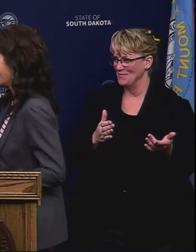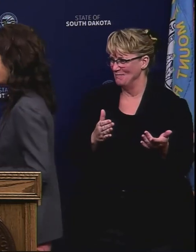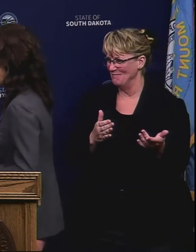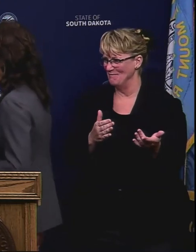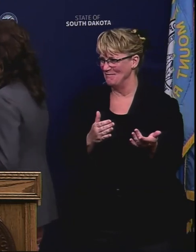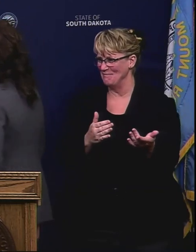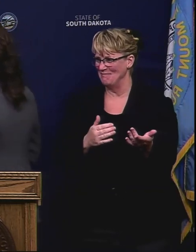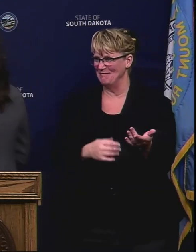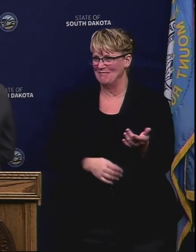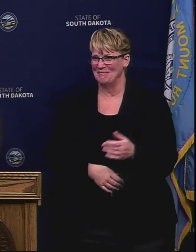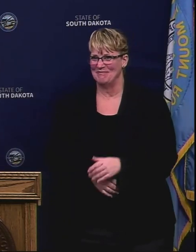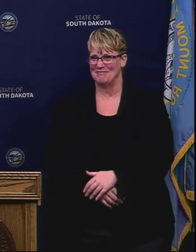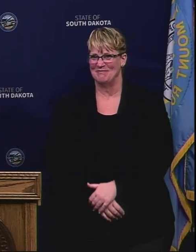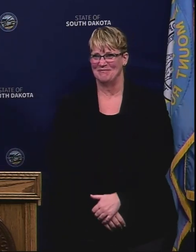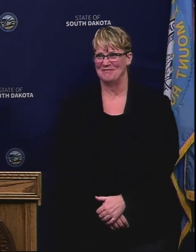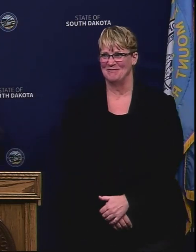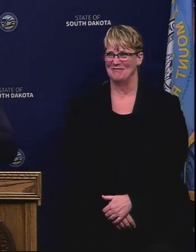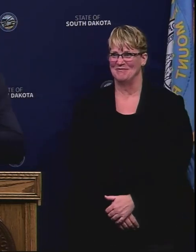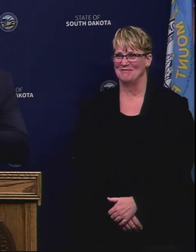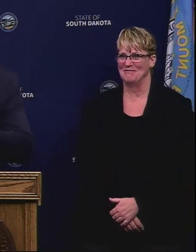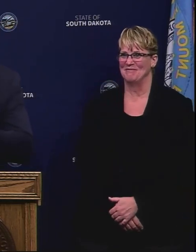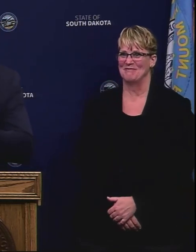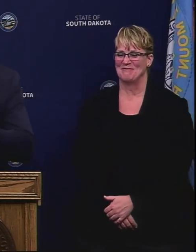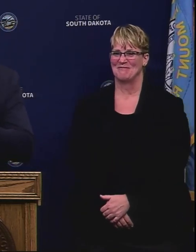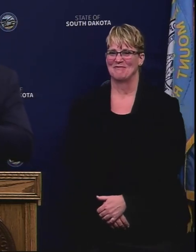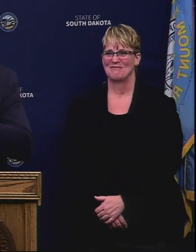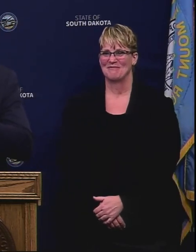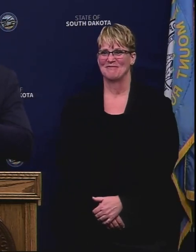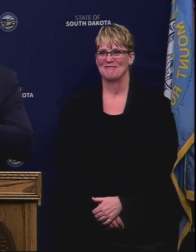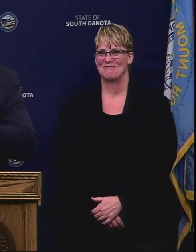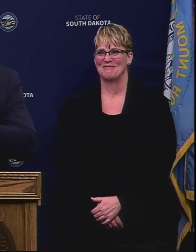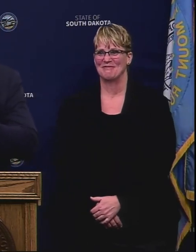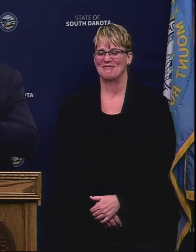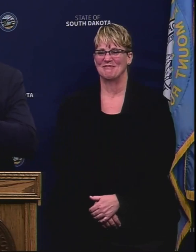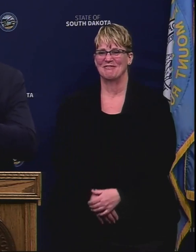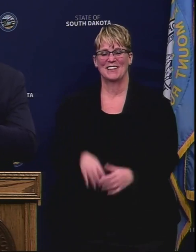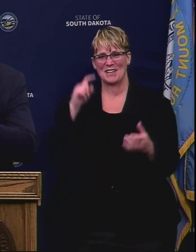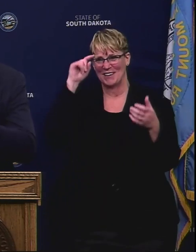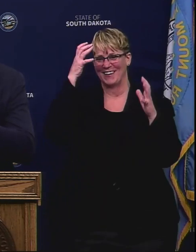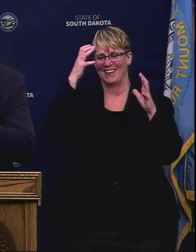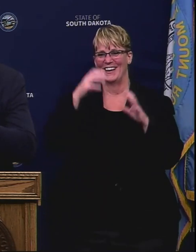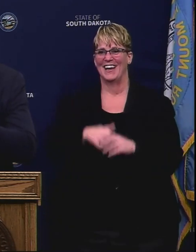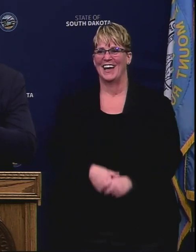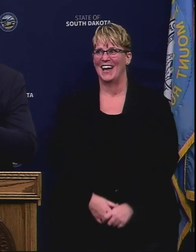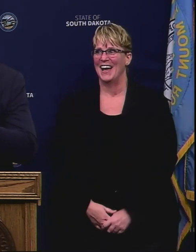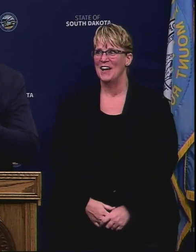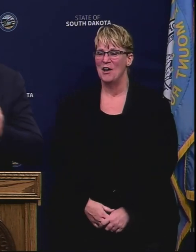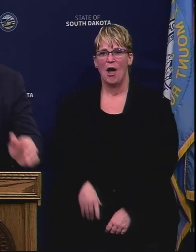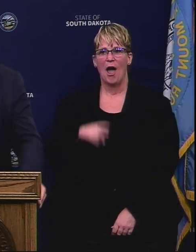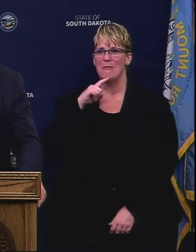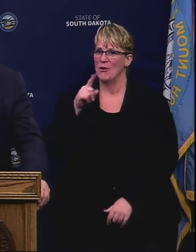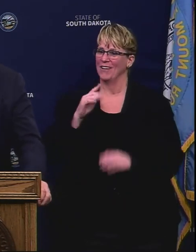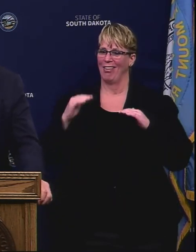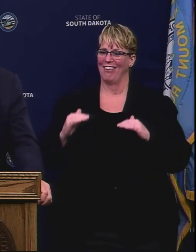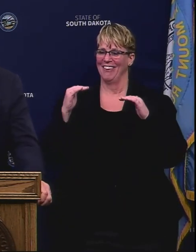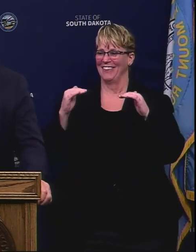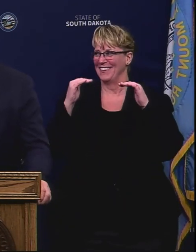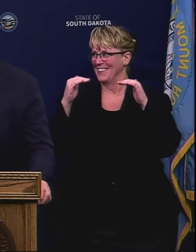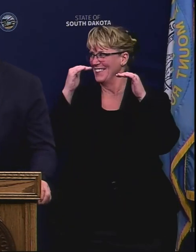Sorry. Lieutenant Governor Roden. Gave him a good promotion there. Man, I'm really moving up the chain.